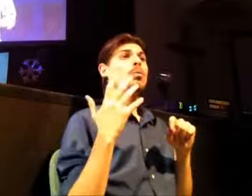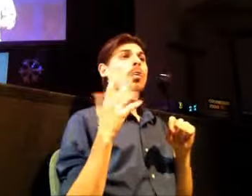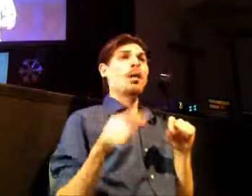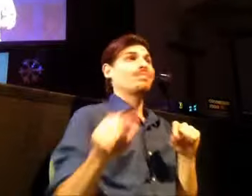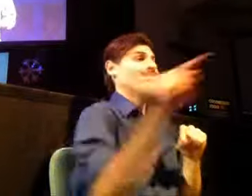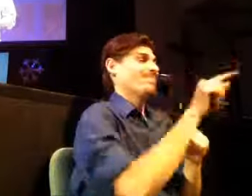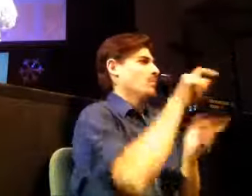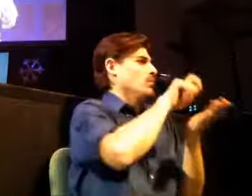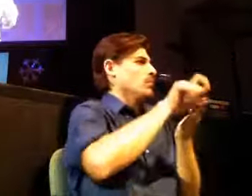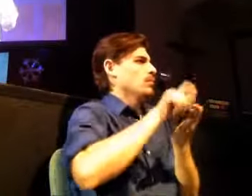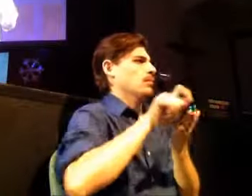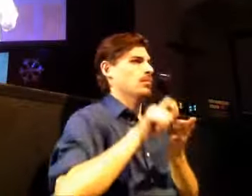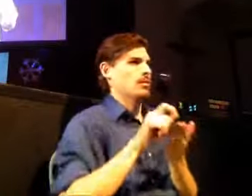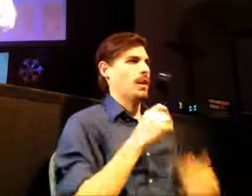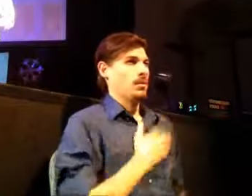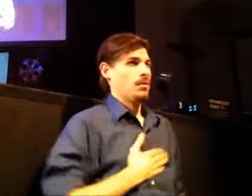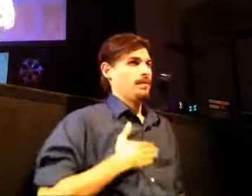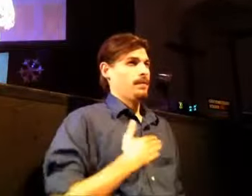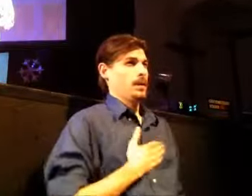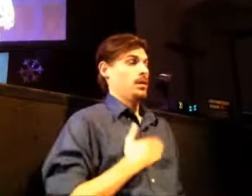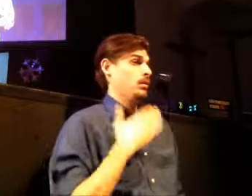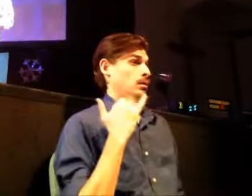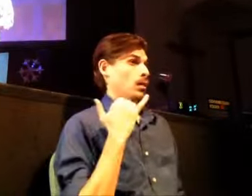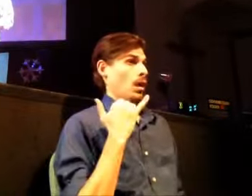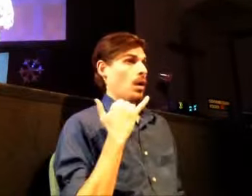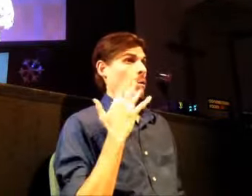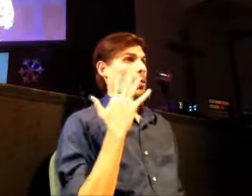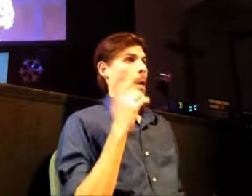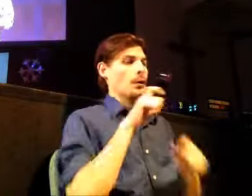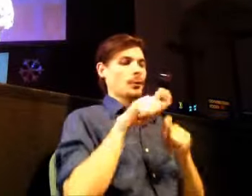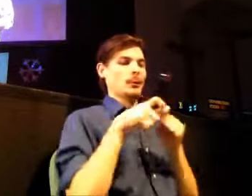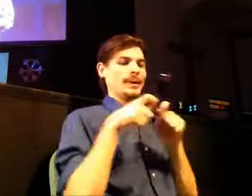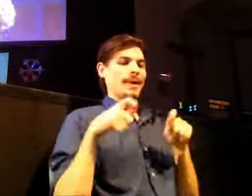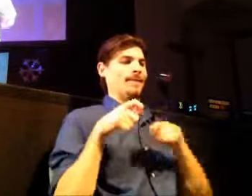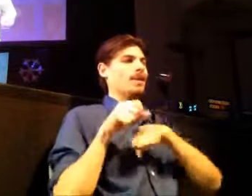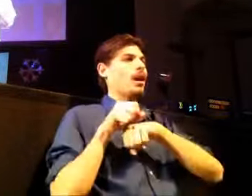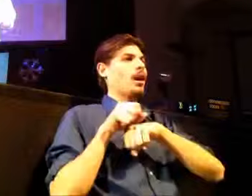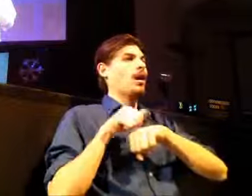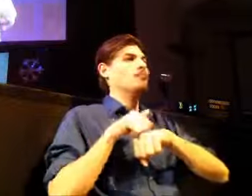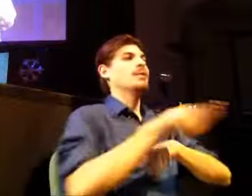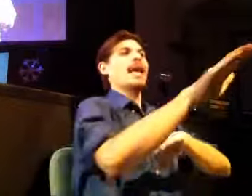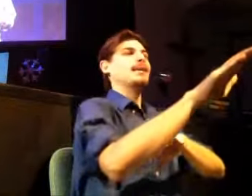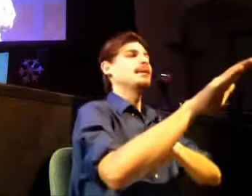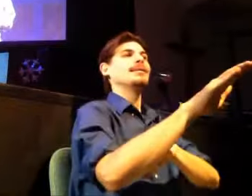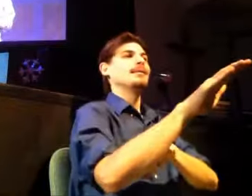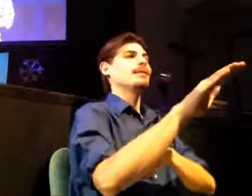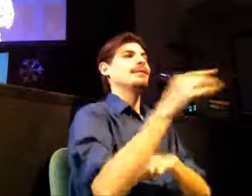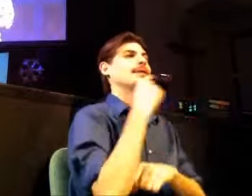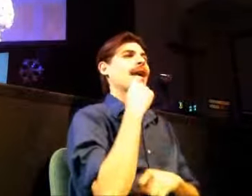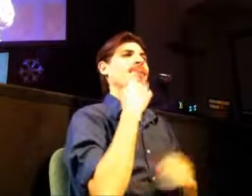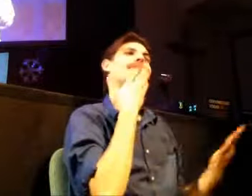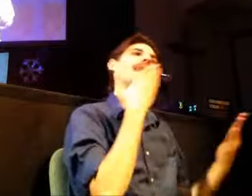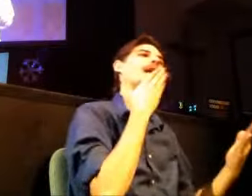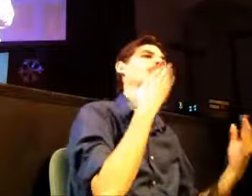we'd like to send you something in the mail this week just a little gift for just being a first time guest and so if you'll just finish